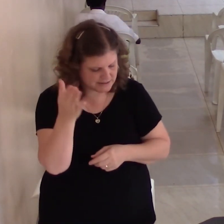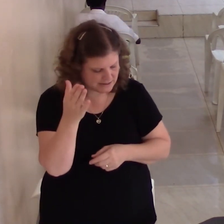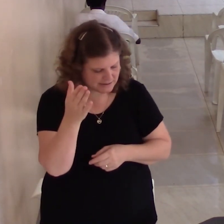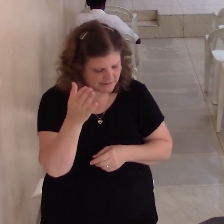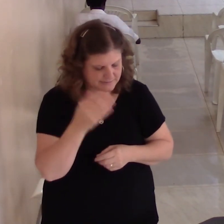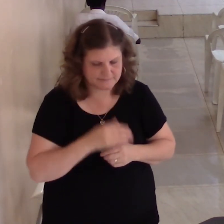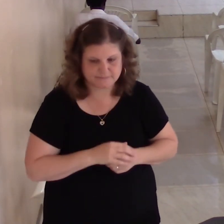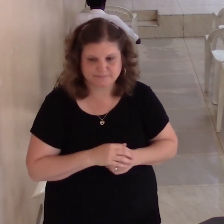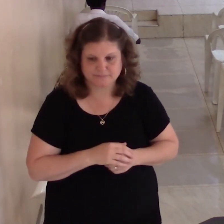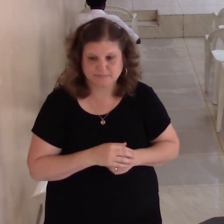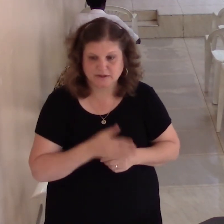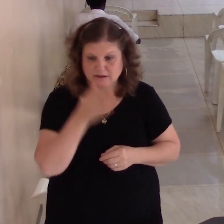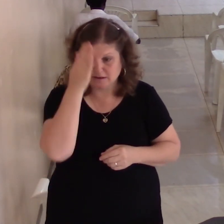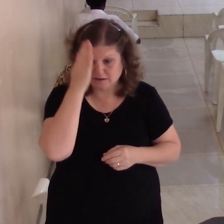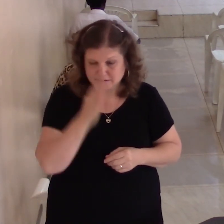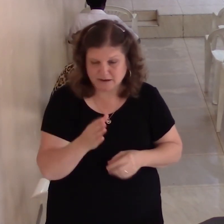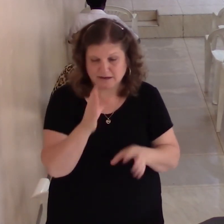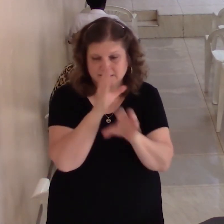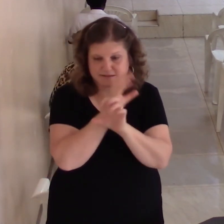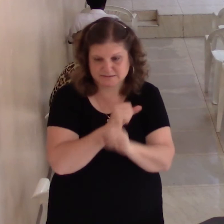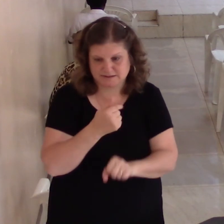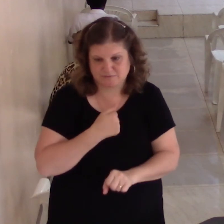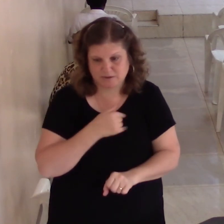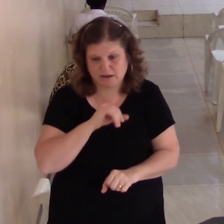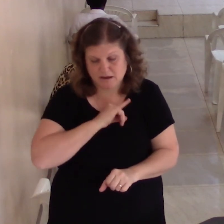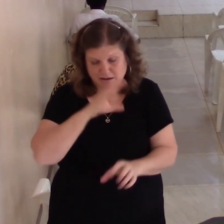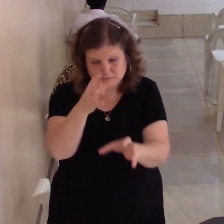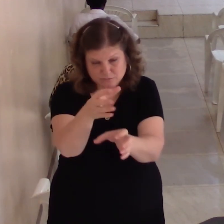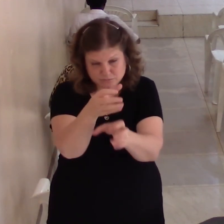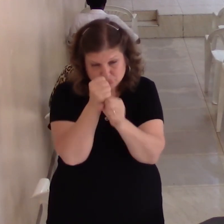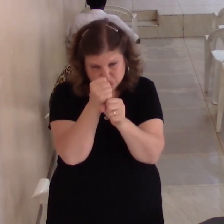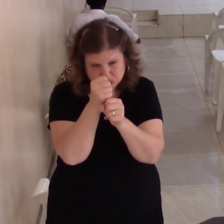God say I trust in what in you